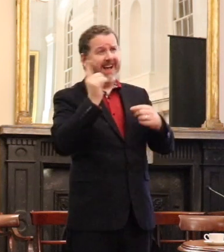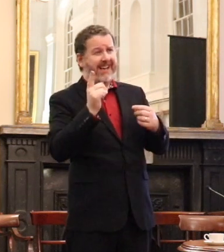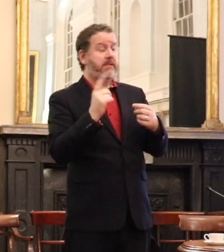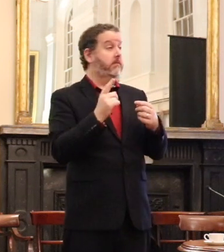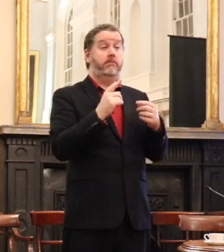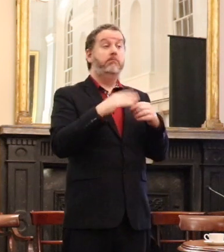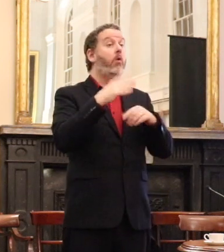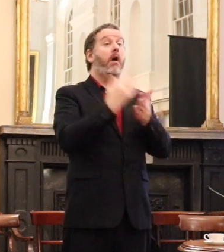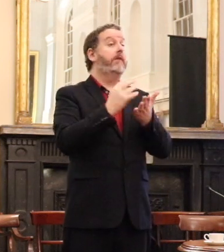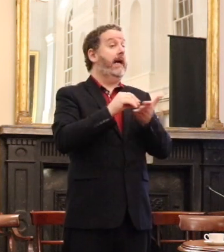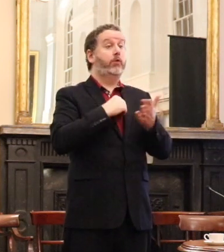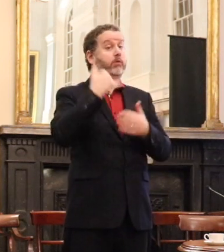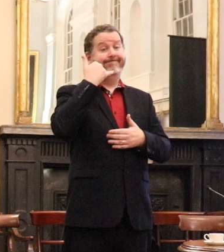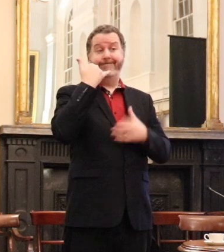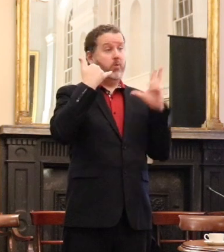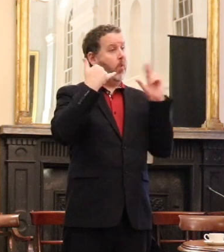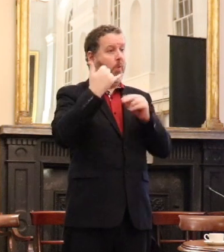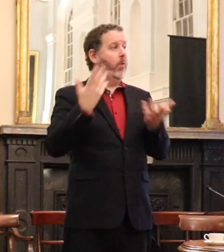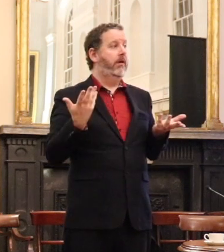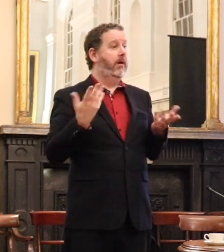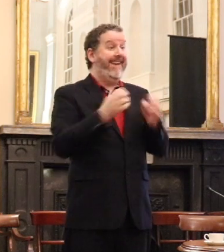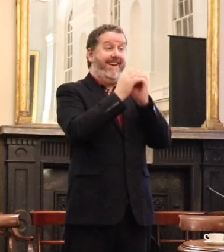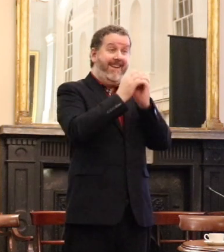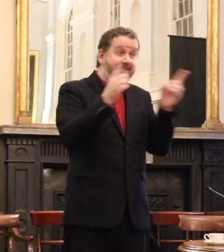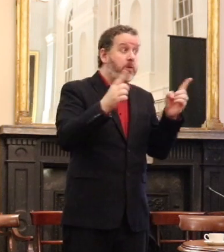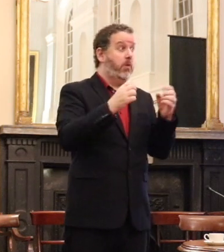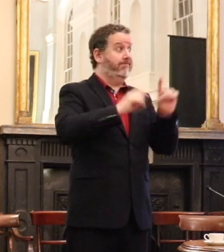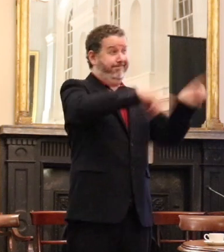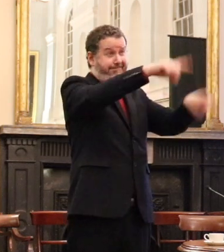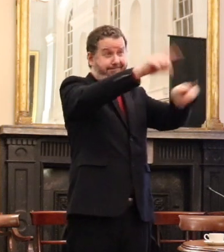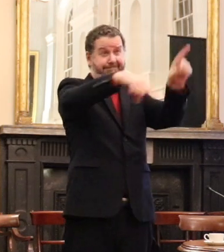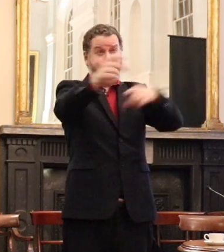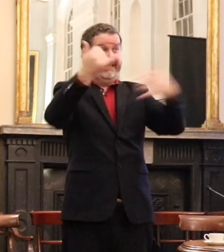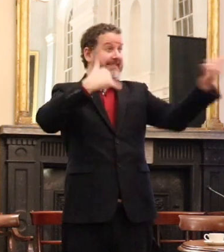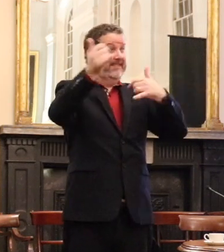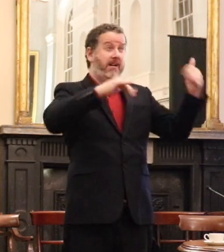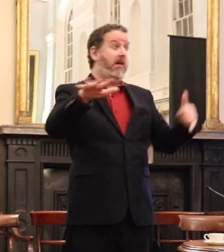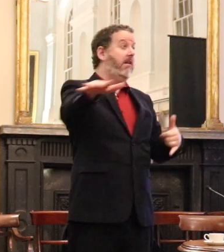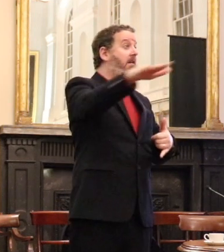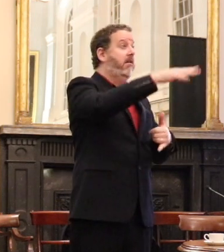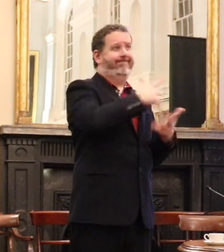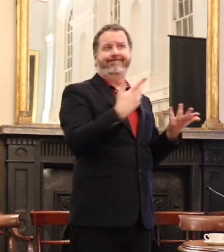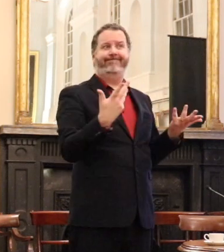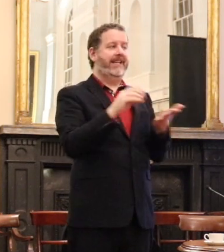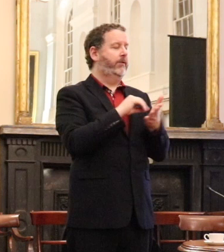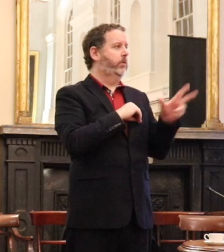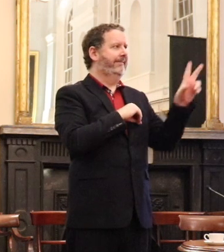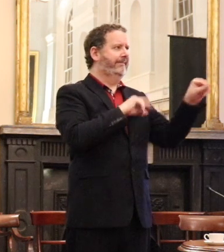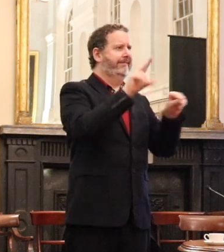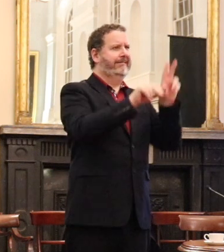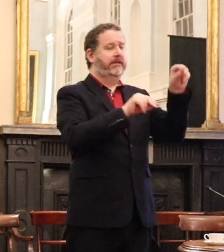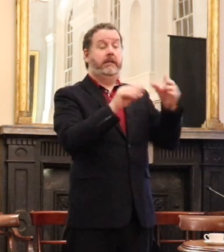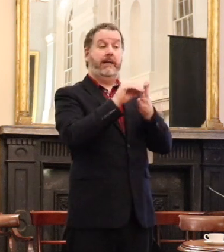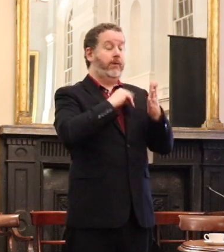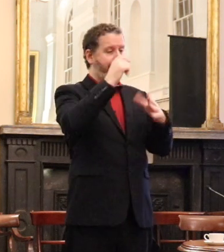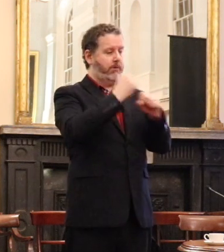you can't talk about your organization you can't deal with the needs you have got to focus it and you've got to try and be effective with